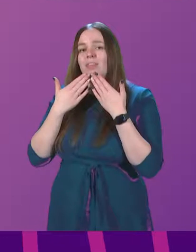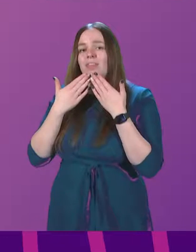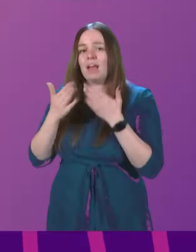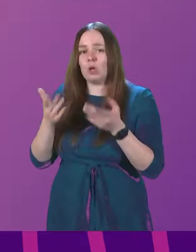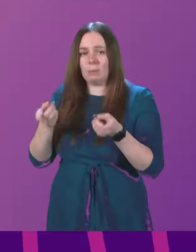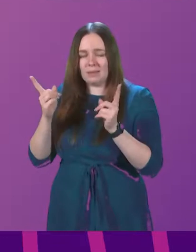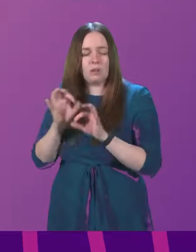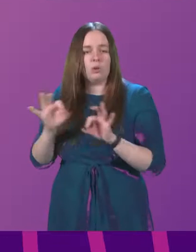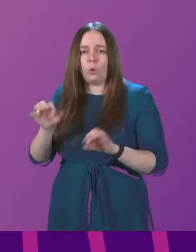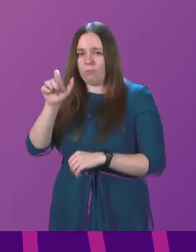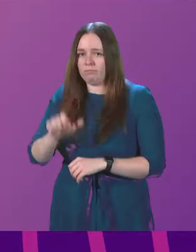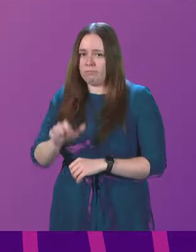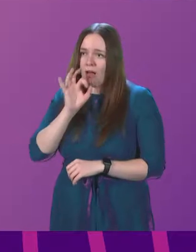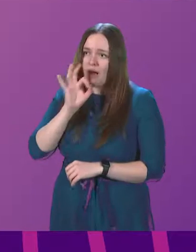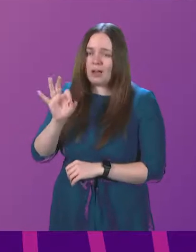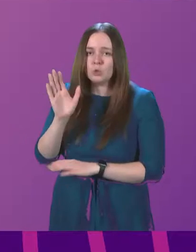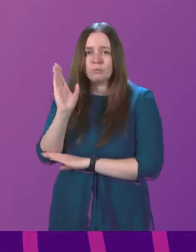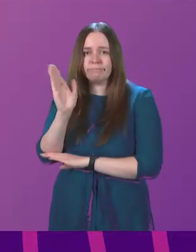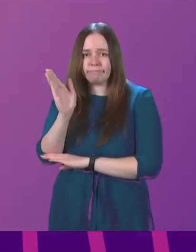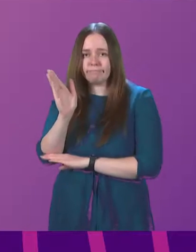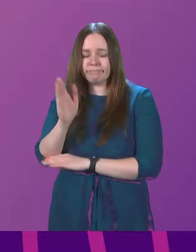Minister. No member has asked to speak on the motion.